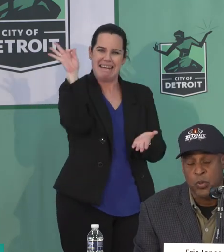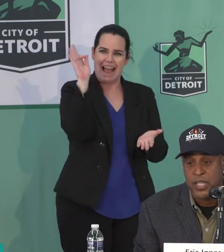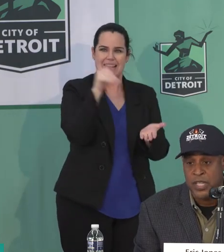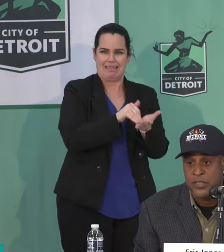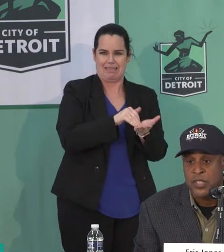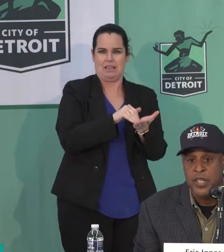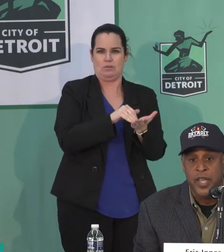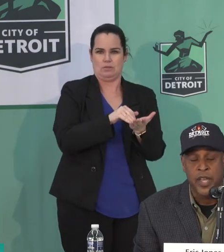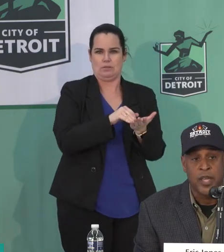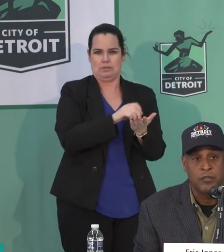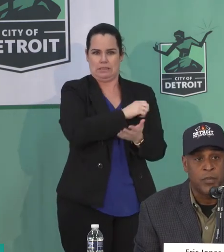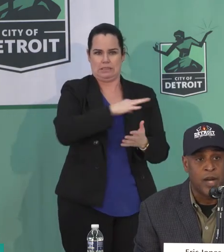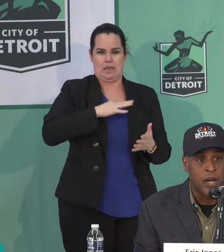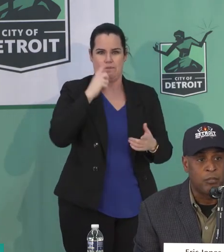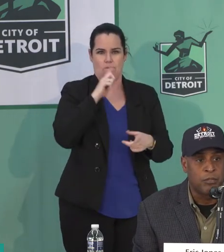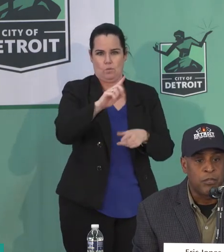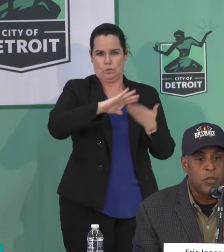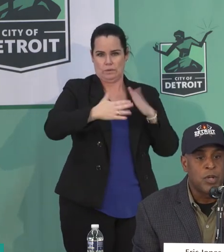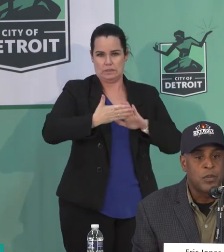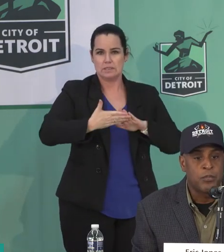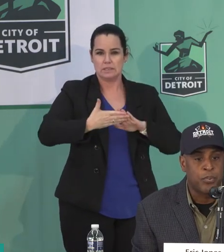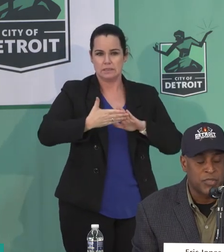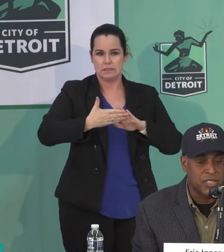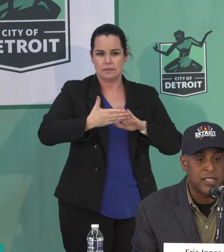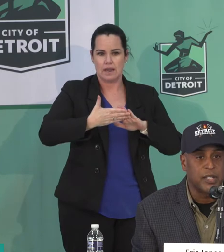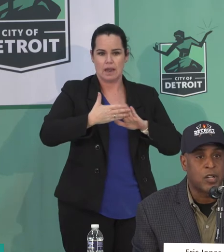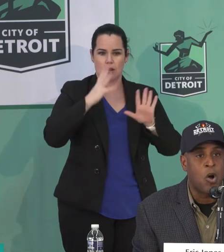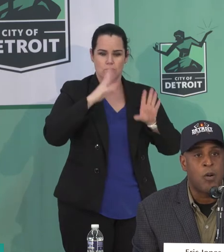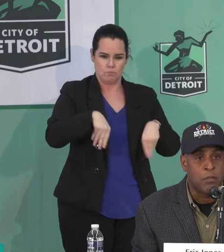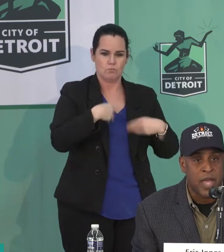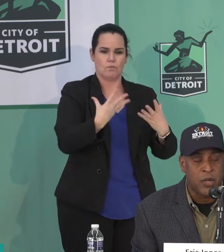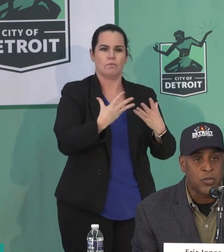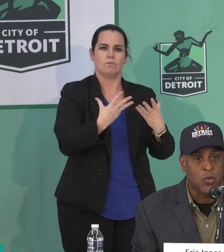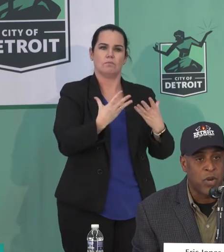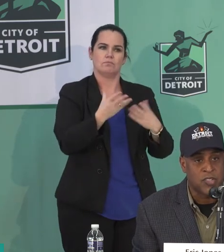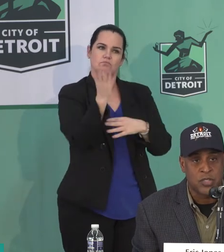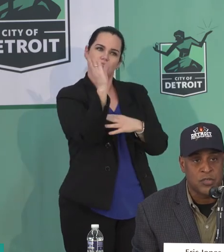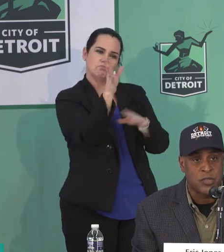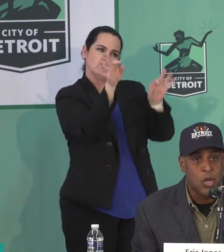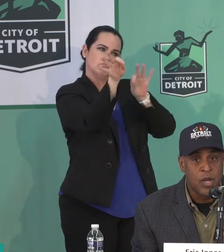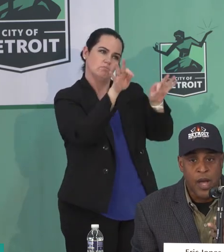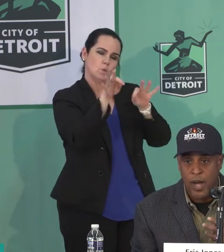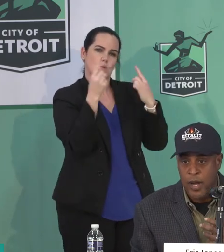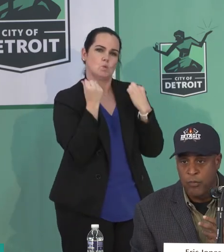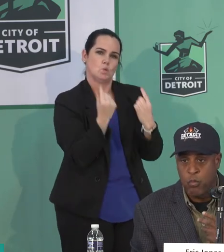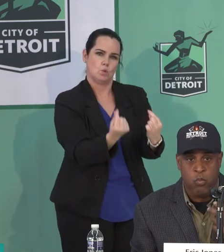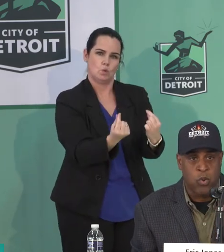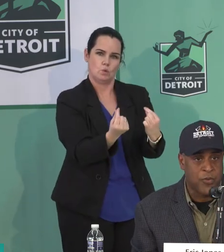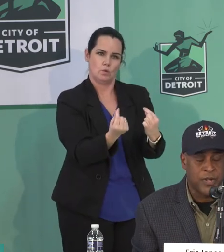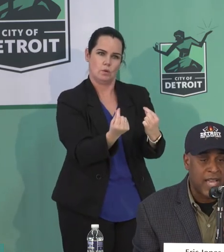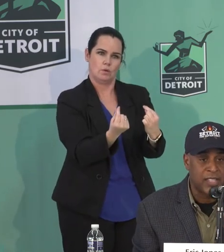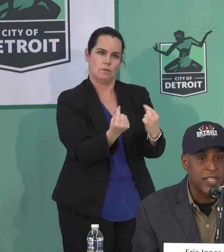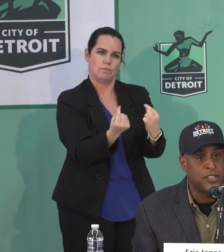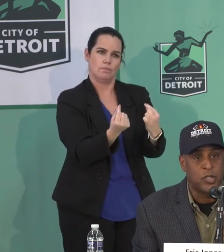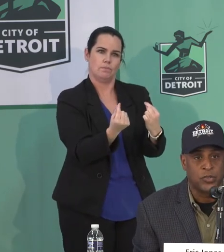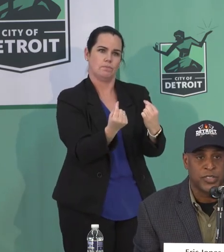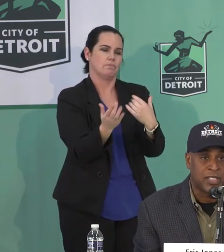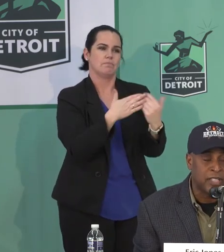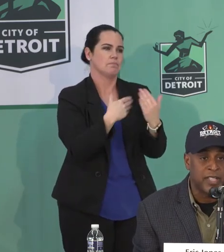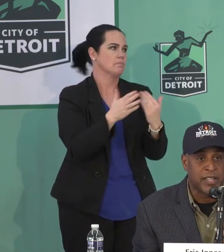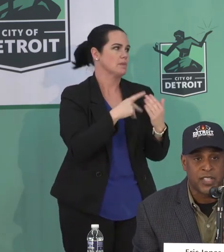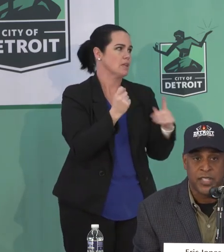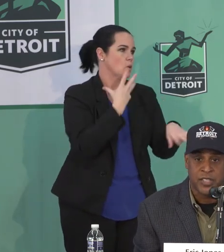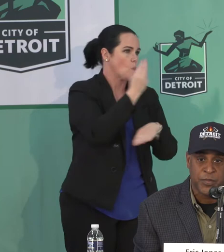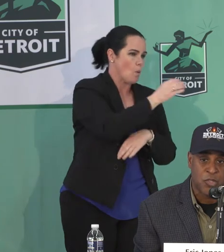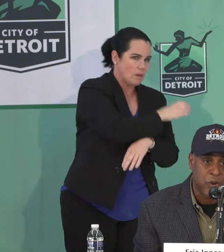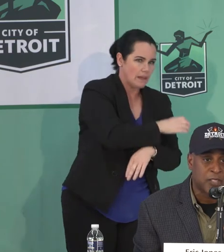city employees and present in a calm manner directions. Whether or not they needed to go to